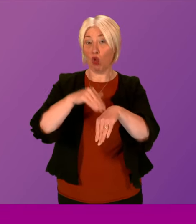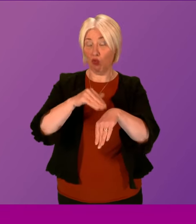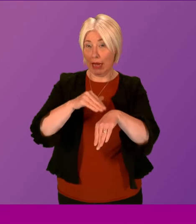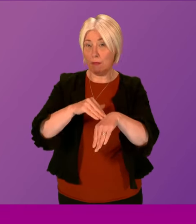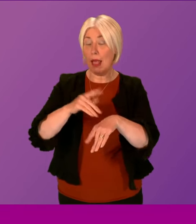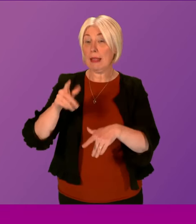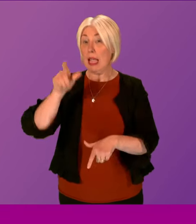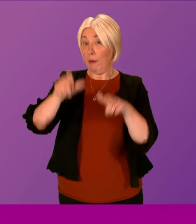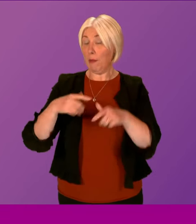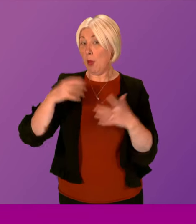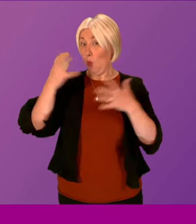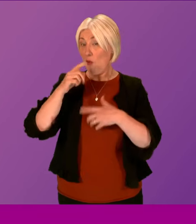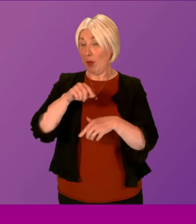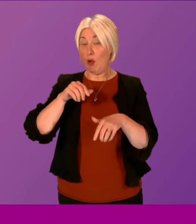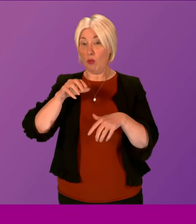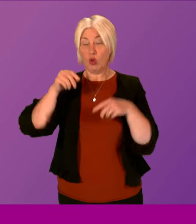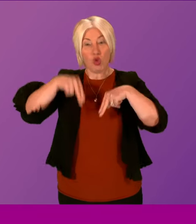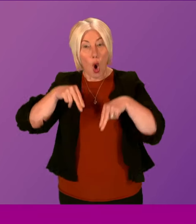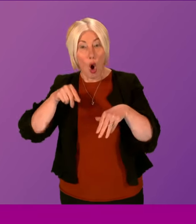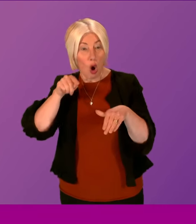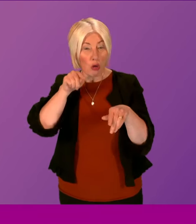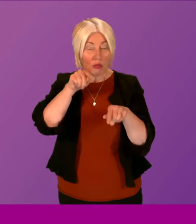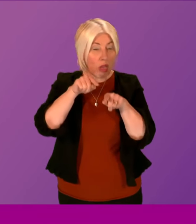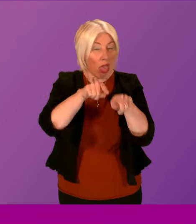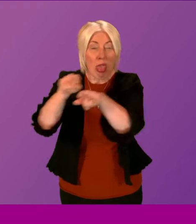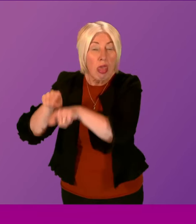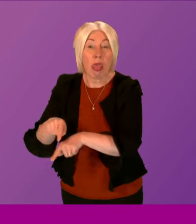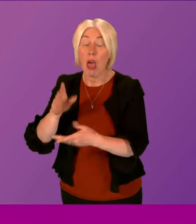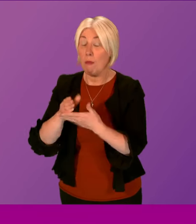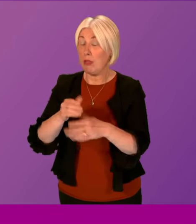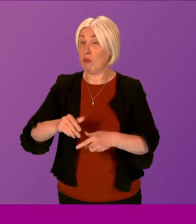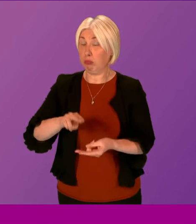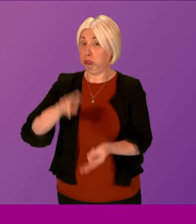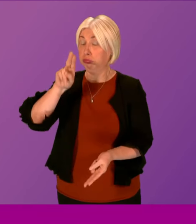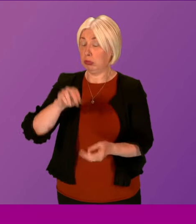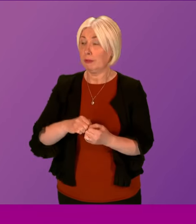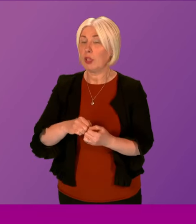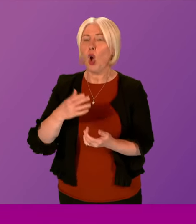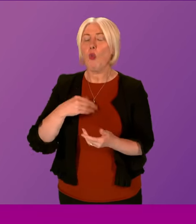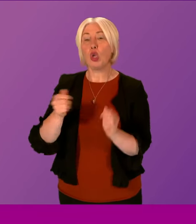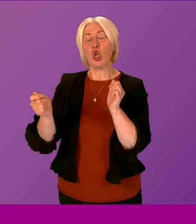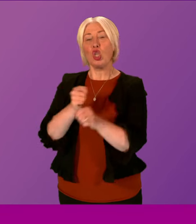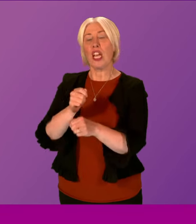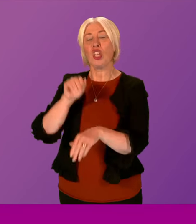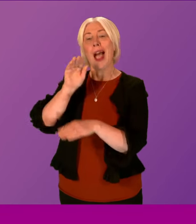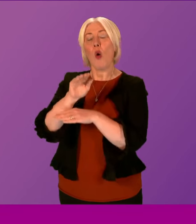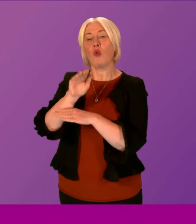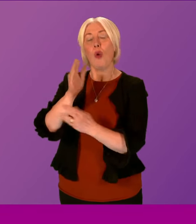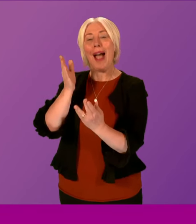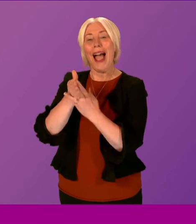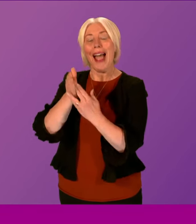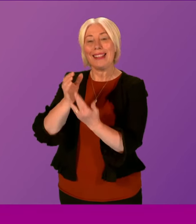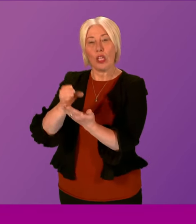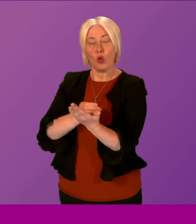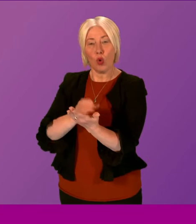increasing. Stakeholders, including the NFUS and Landon Estates, have called for a change to the Outdoor Access Code to mandate that